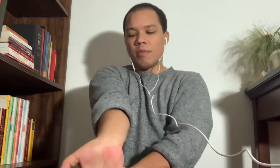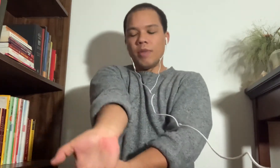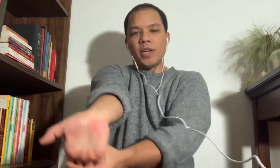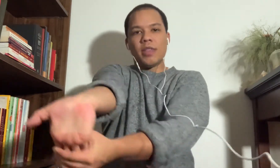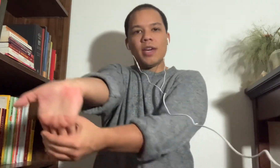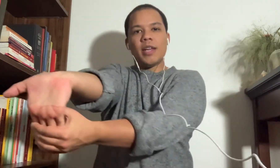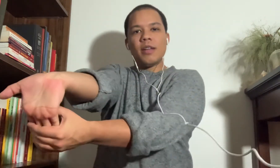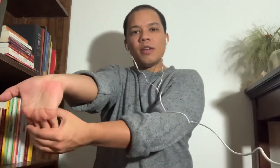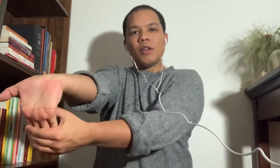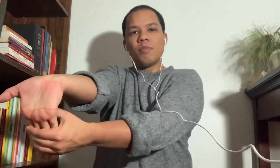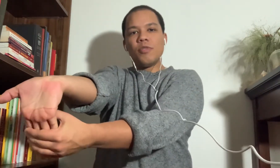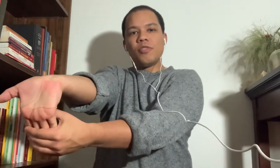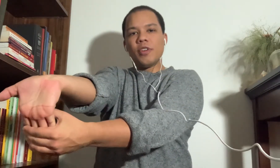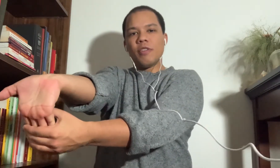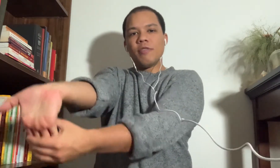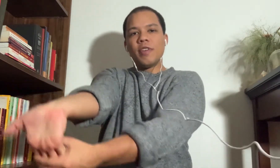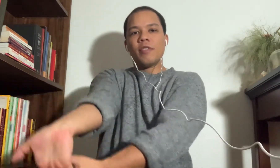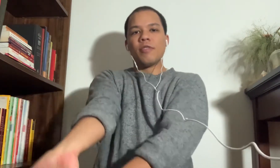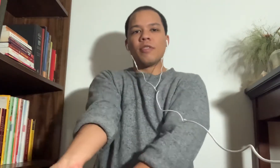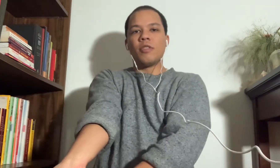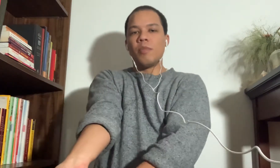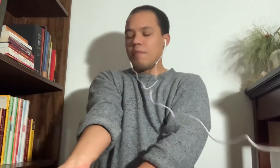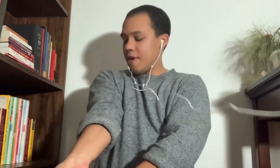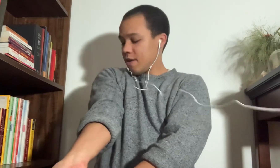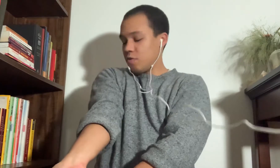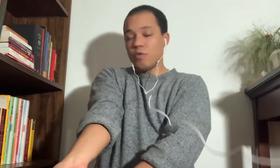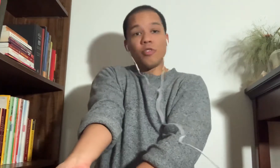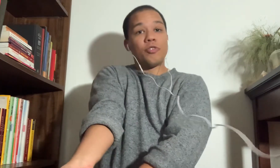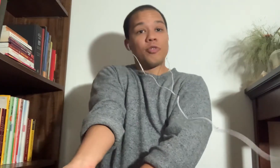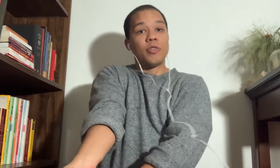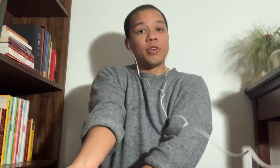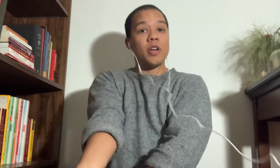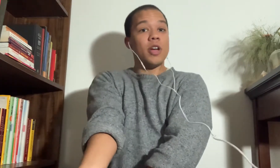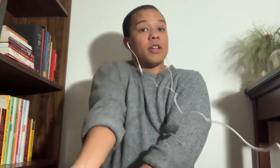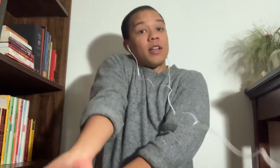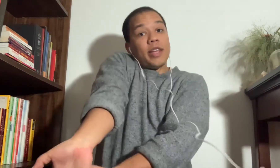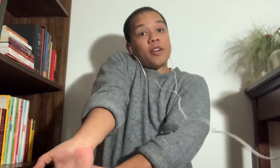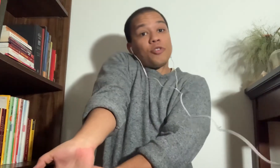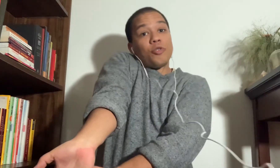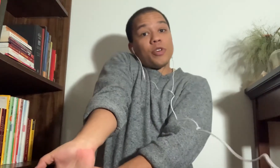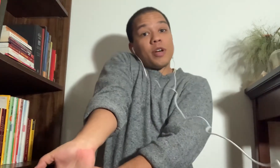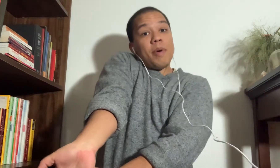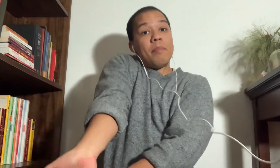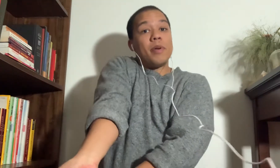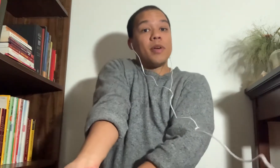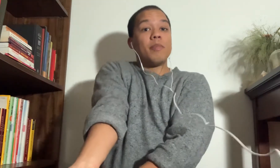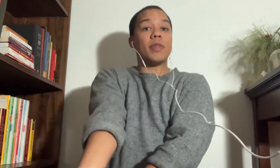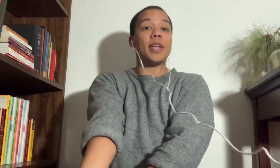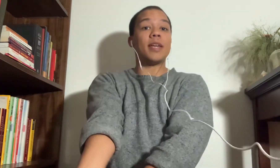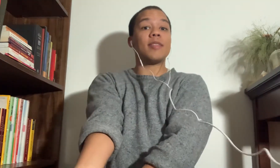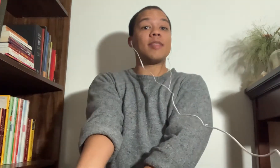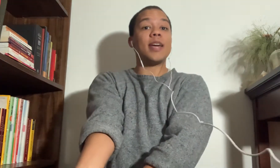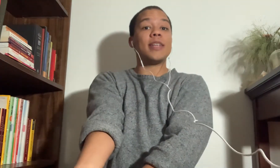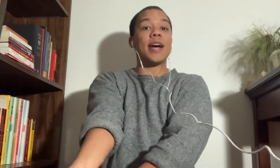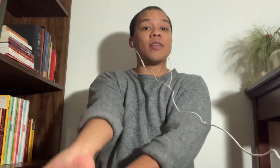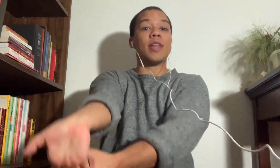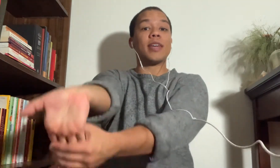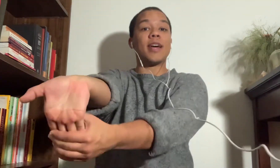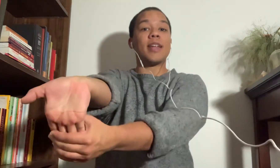like that. Pushing our fingers a little bit back towards our shoulder. Not letting our shoulder come up, but letting it stay down like that as